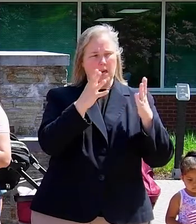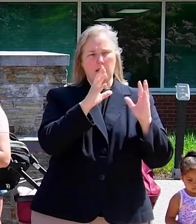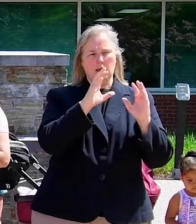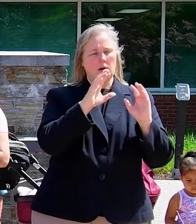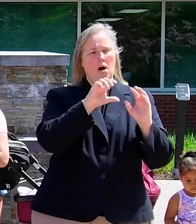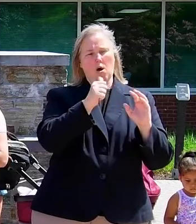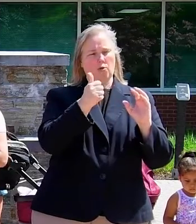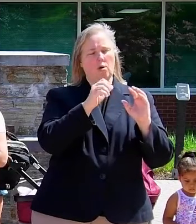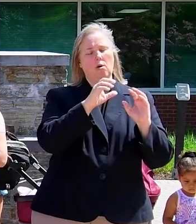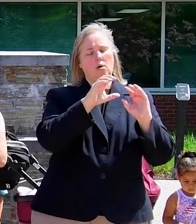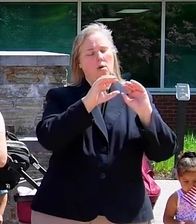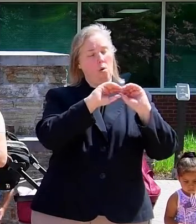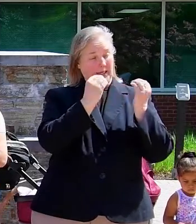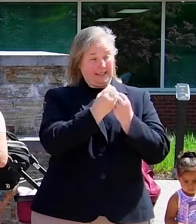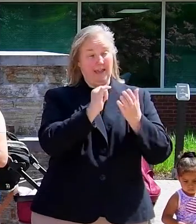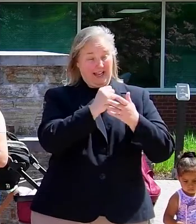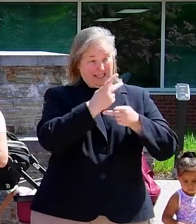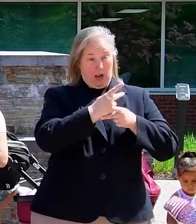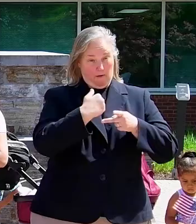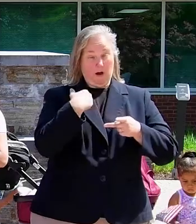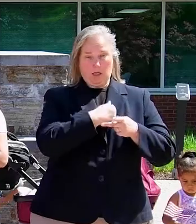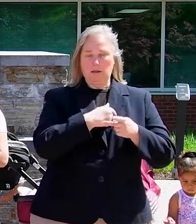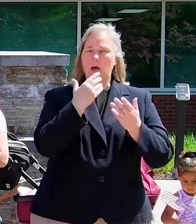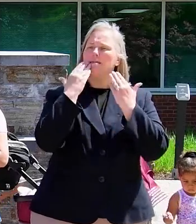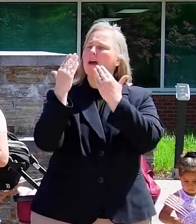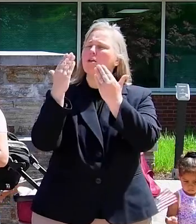care for us. Thank you,